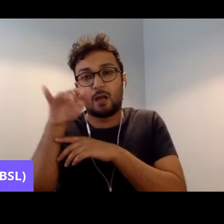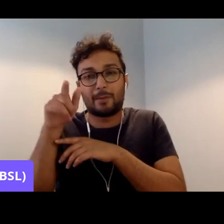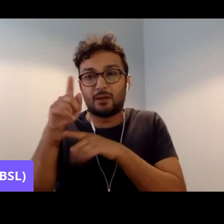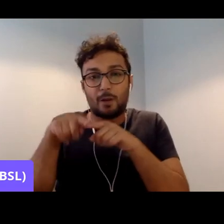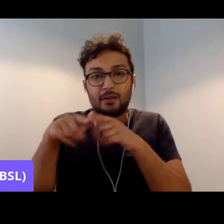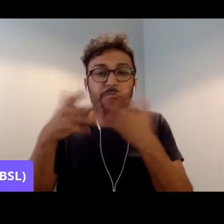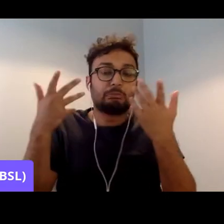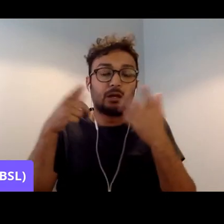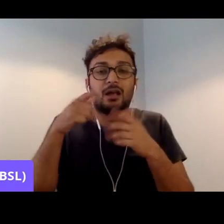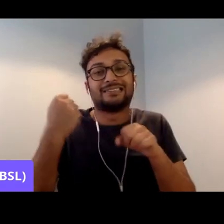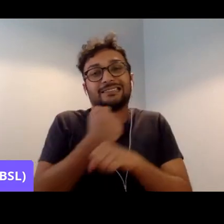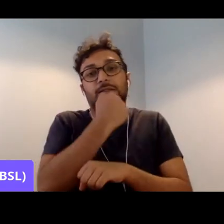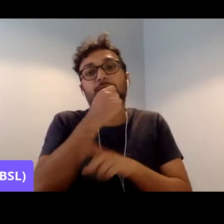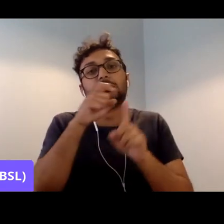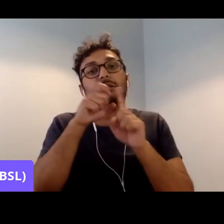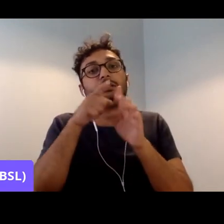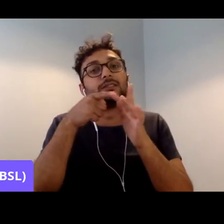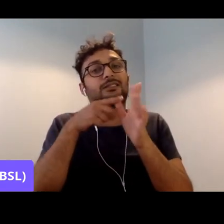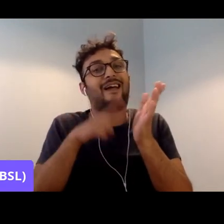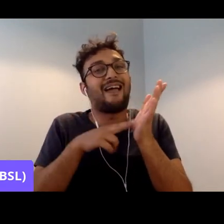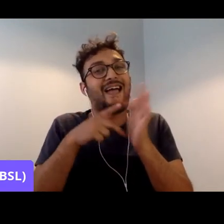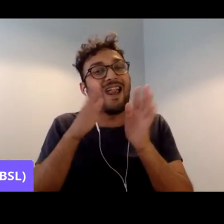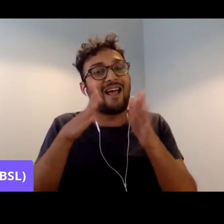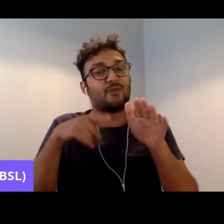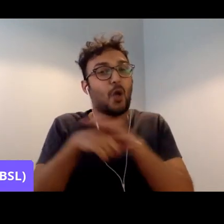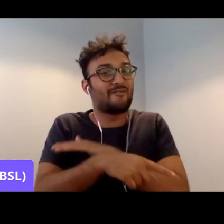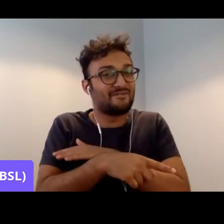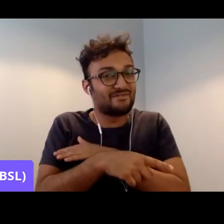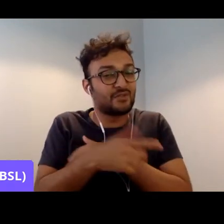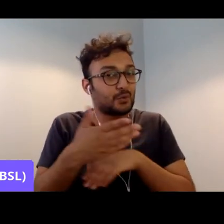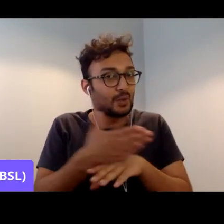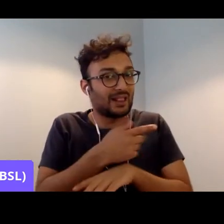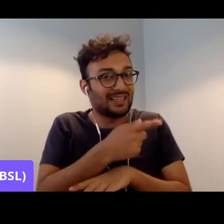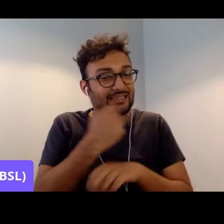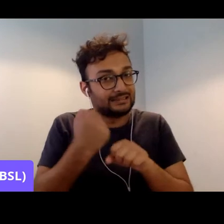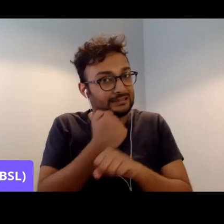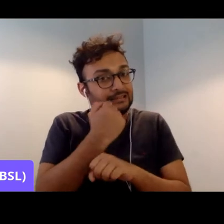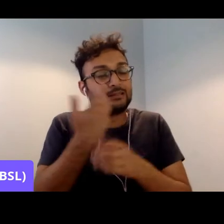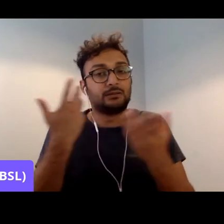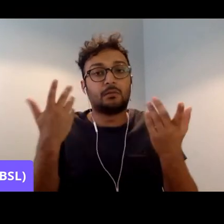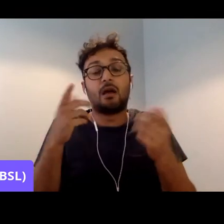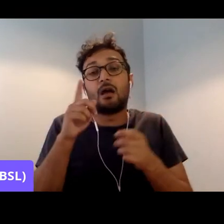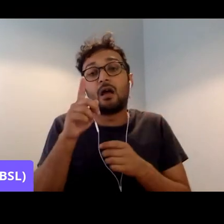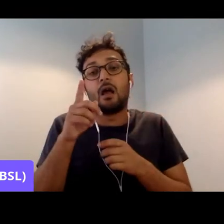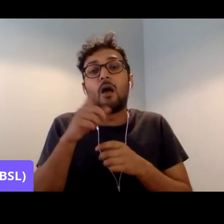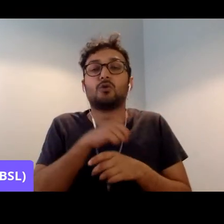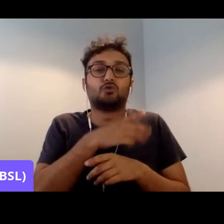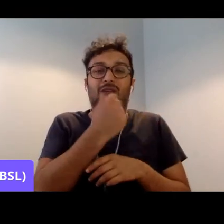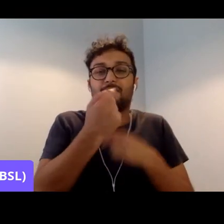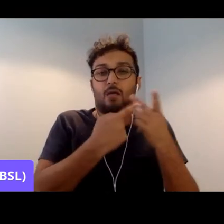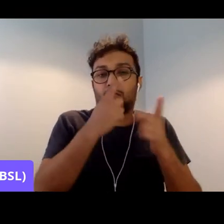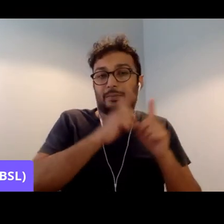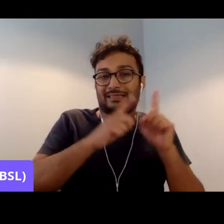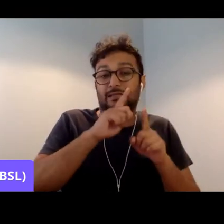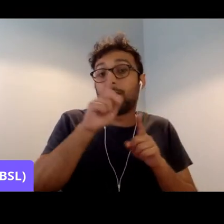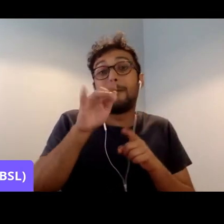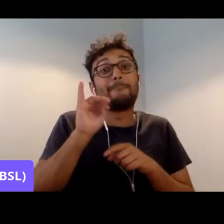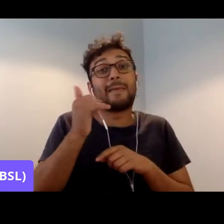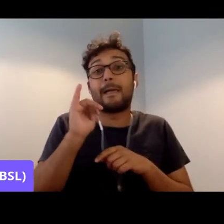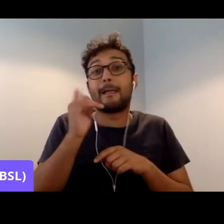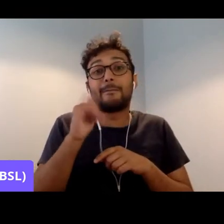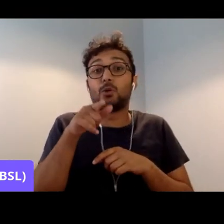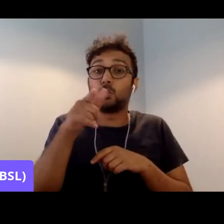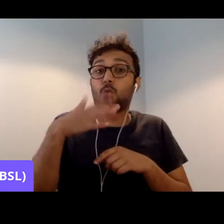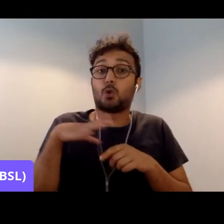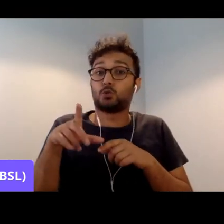Diane had to leave us at the start. And again, you might want to, because she had another meeting, but you may wish to